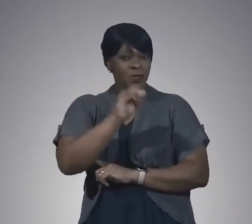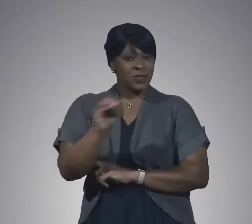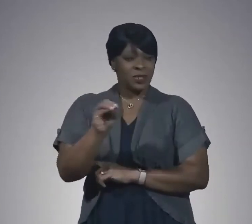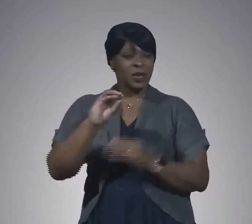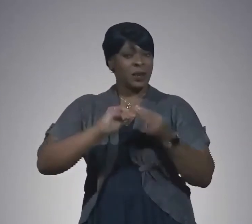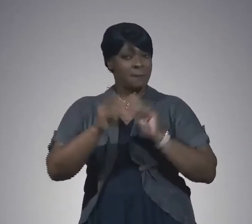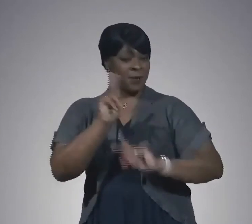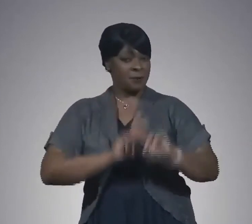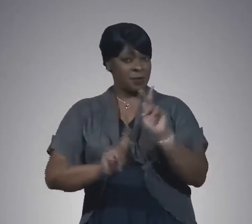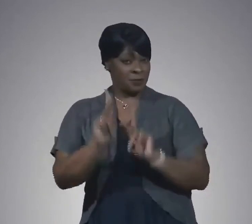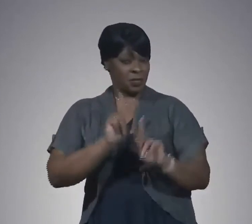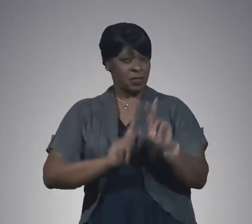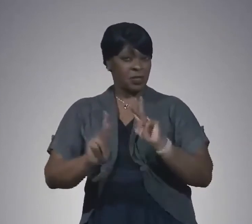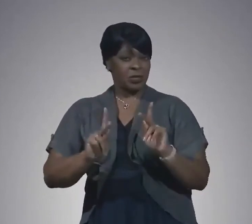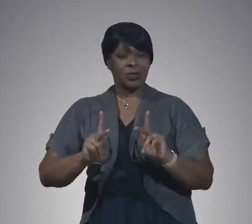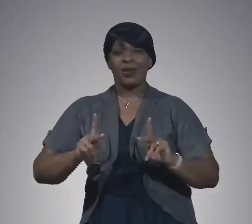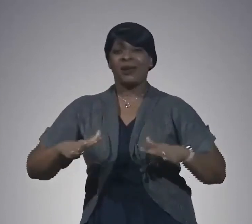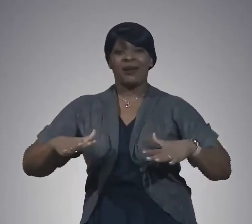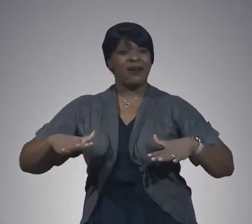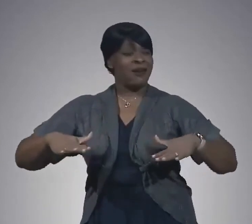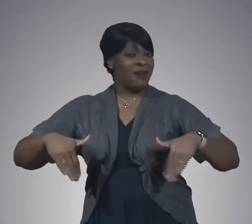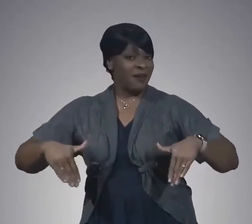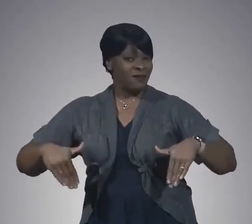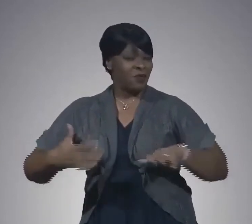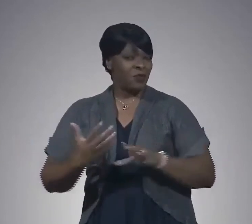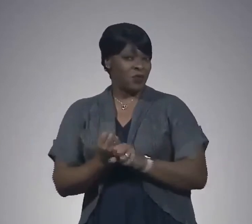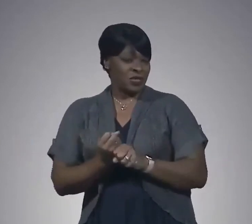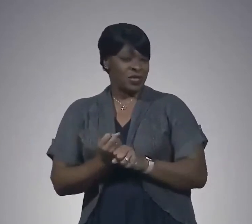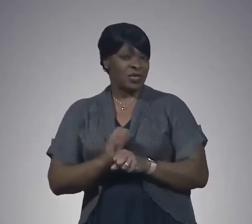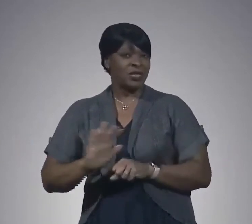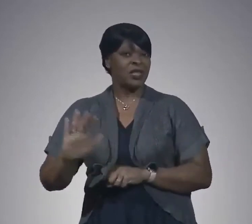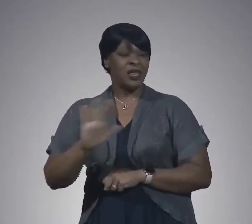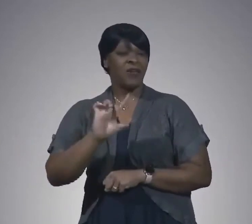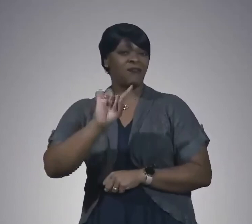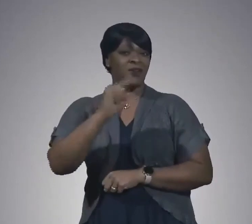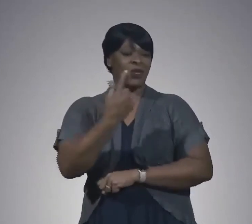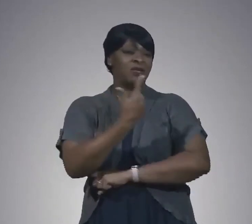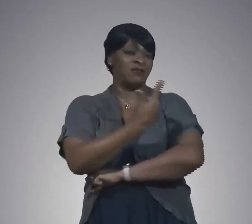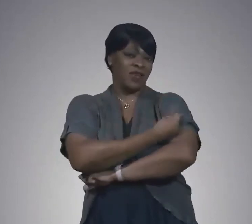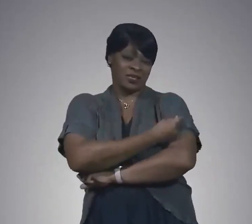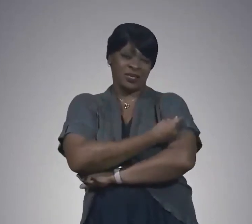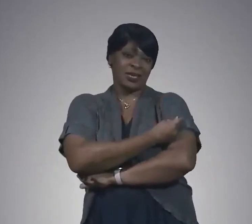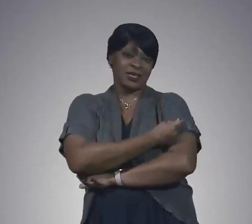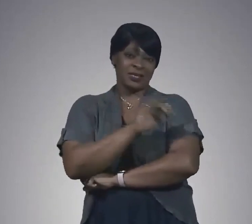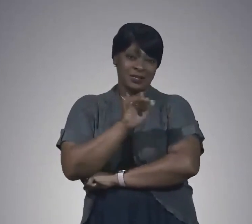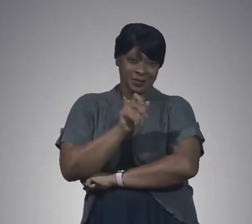our population population who have not yet received their first dose of vaccine.